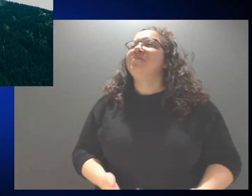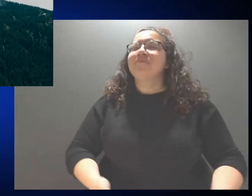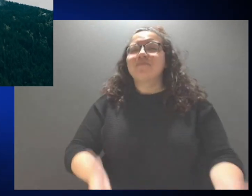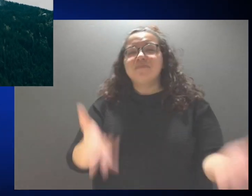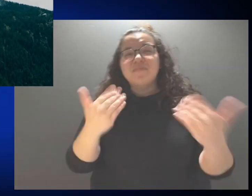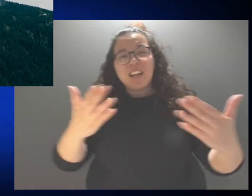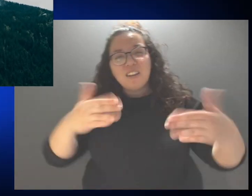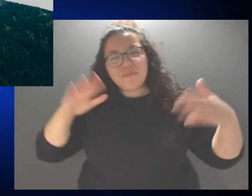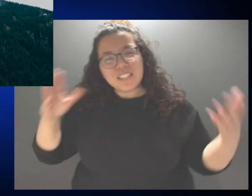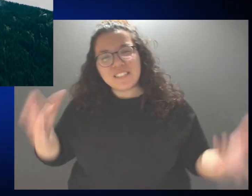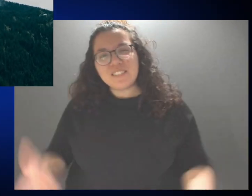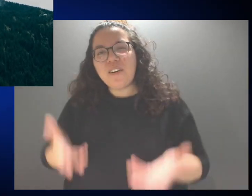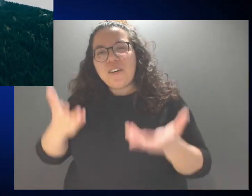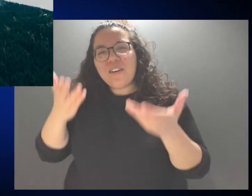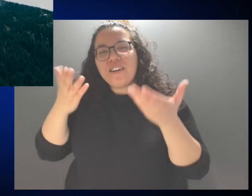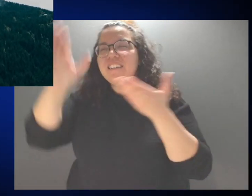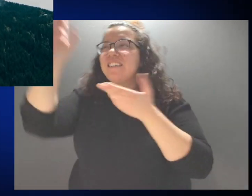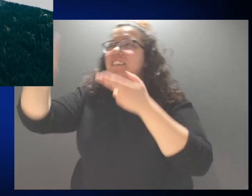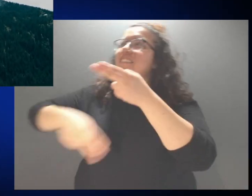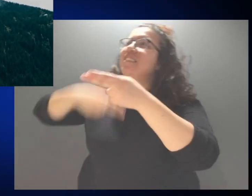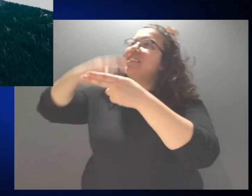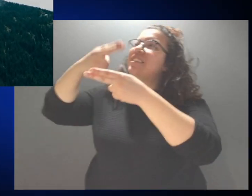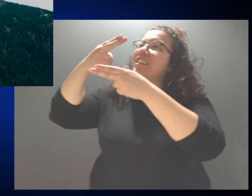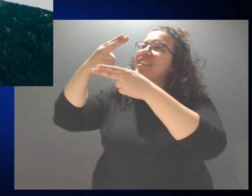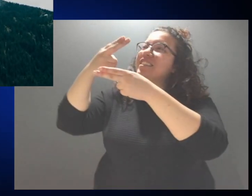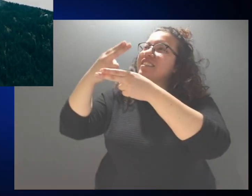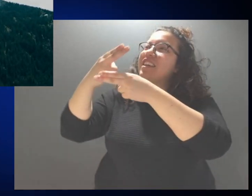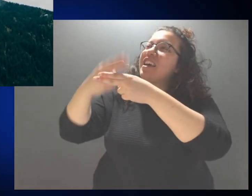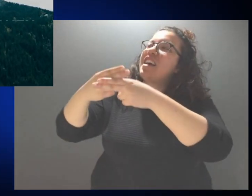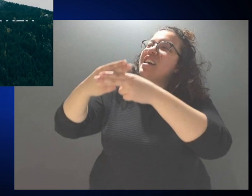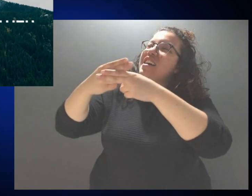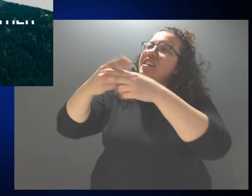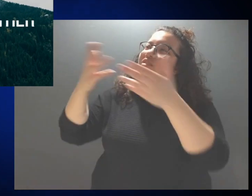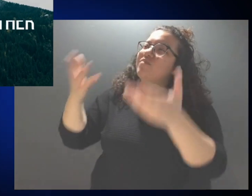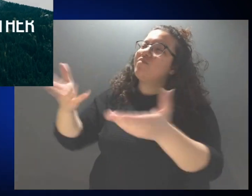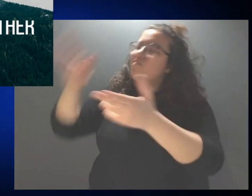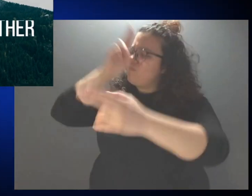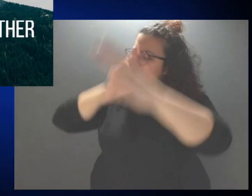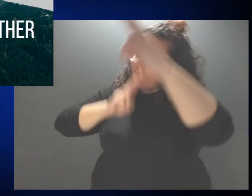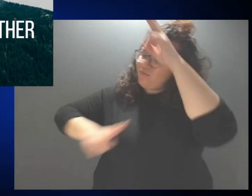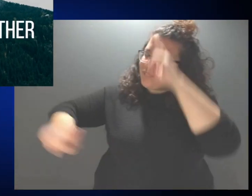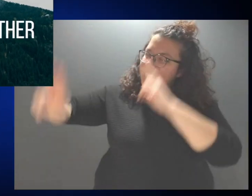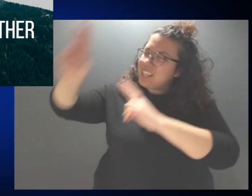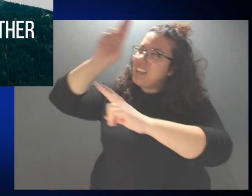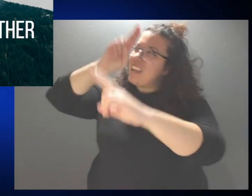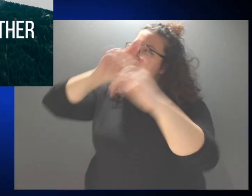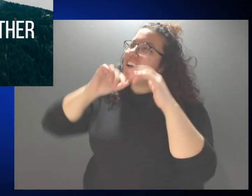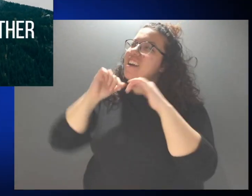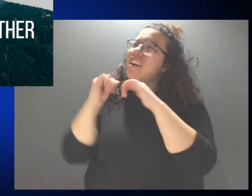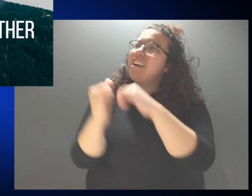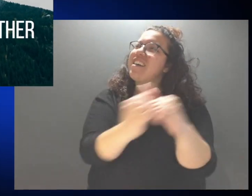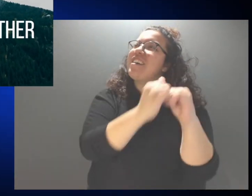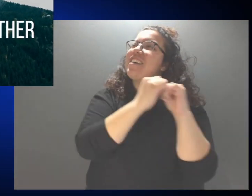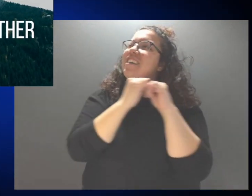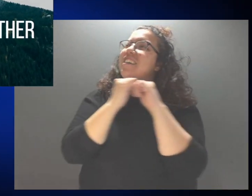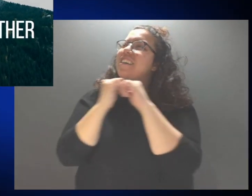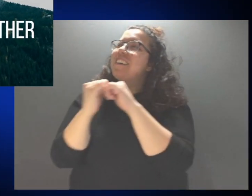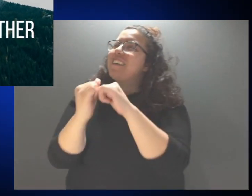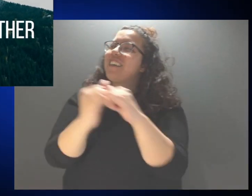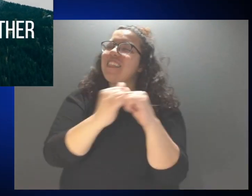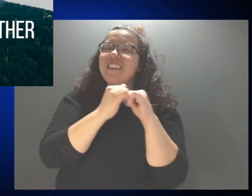come exalt His name, together